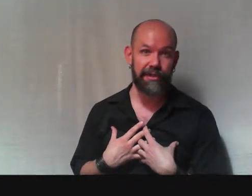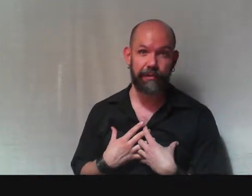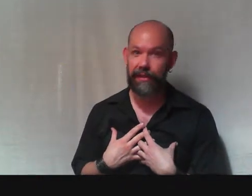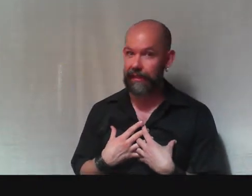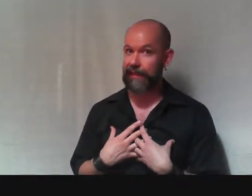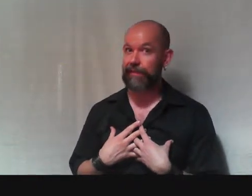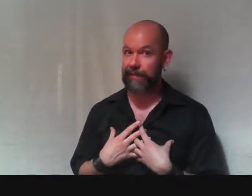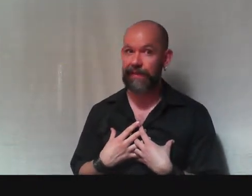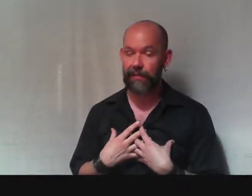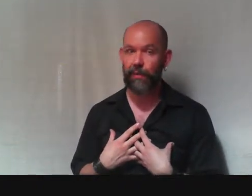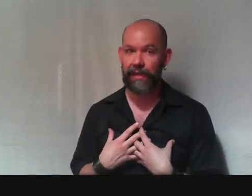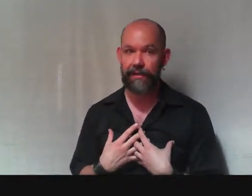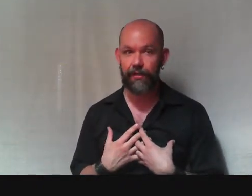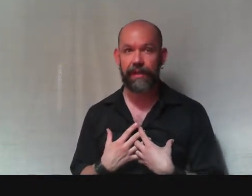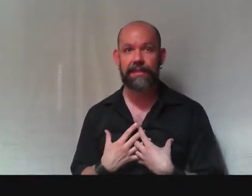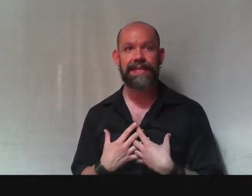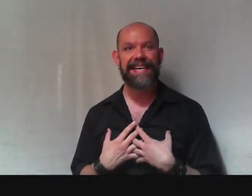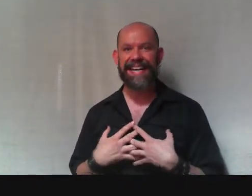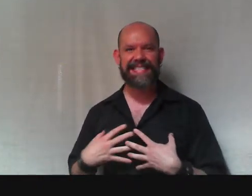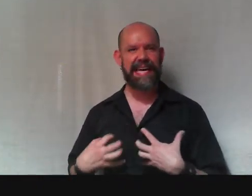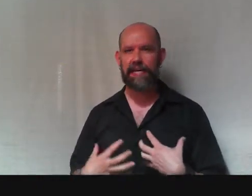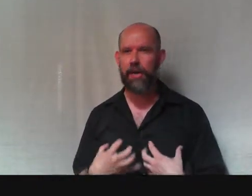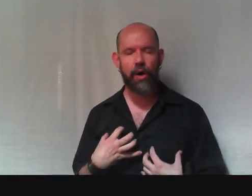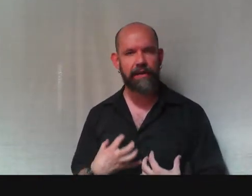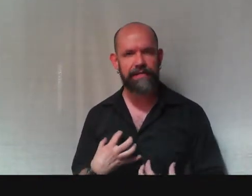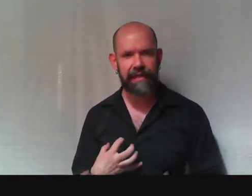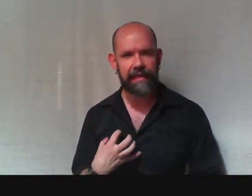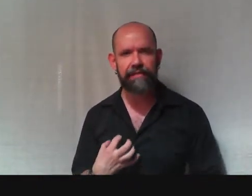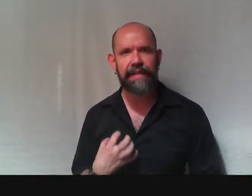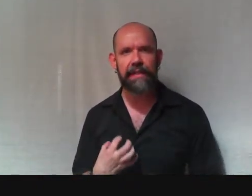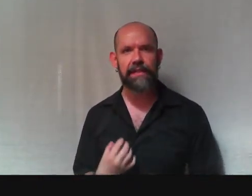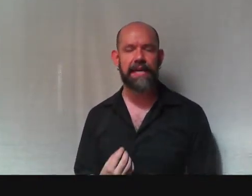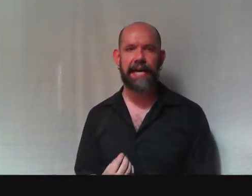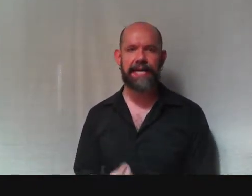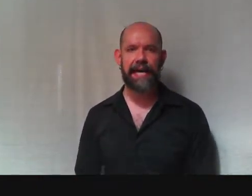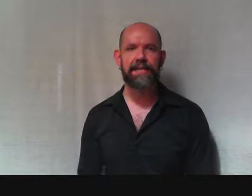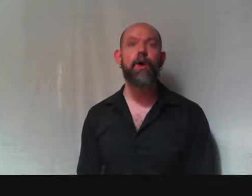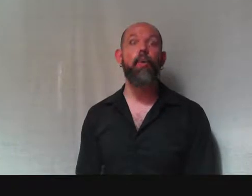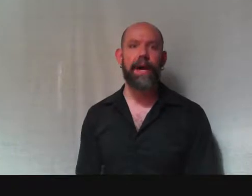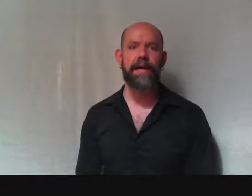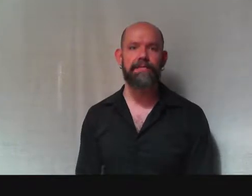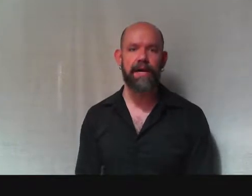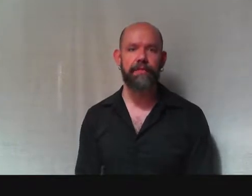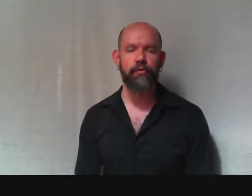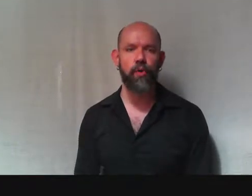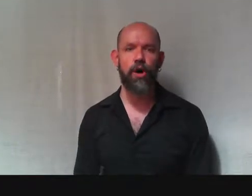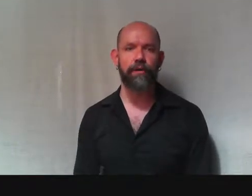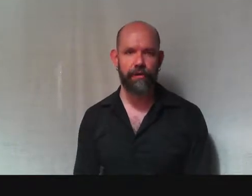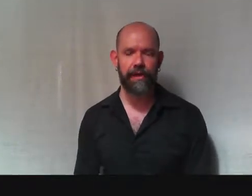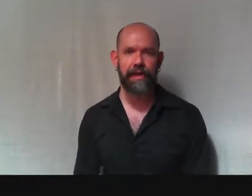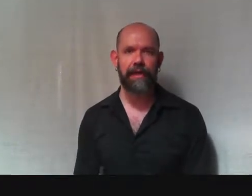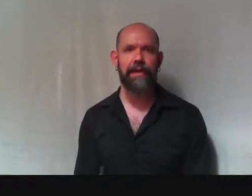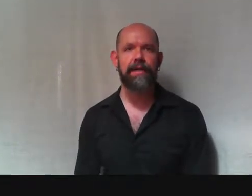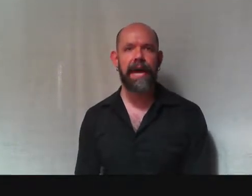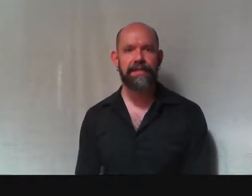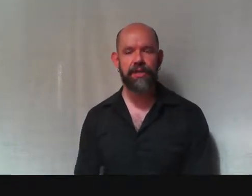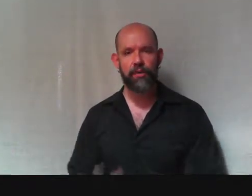something, even if I don't want to do it. It's that gnawing feeling of guilt I get when I've done the wrong thing. And so,